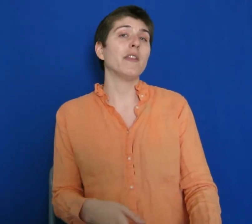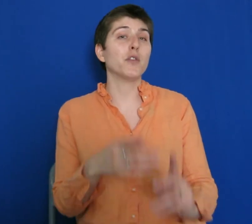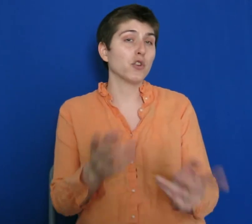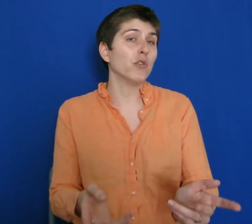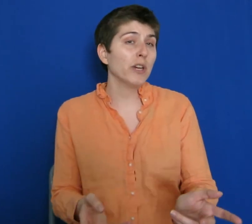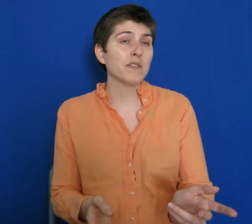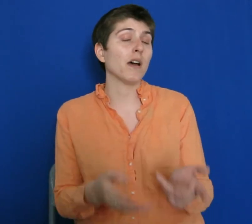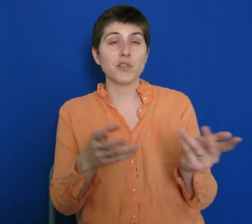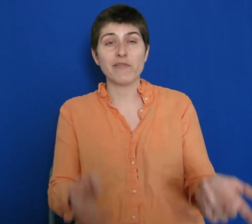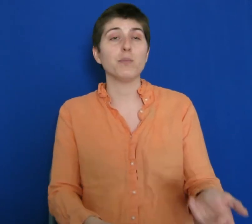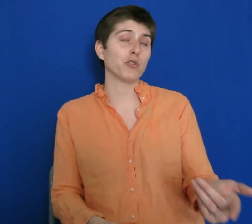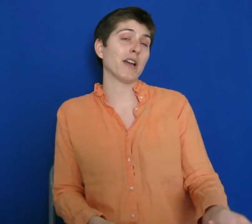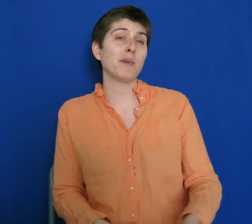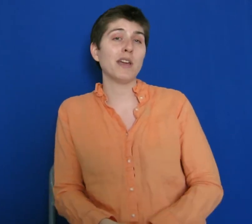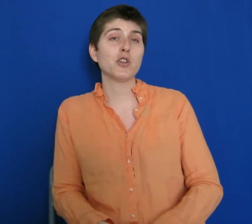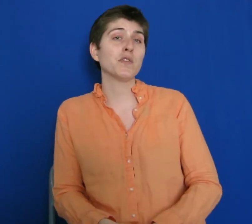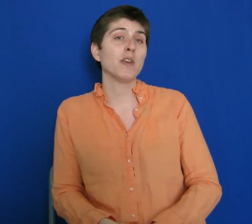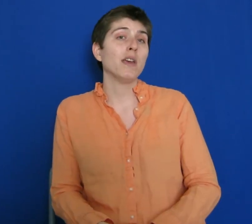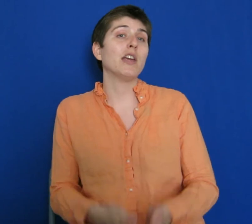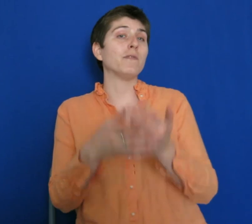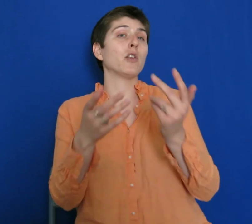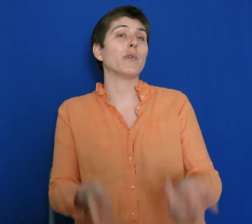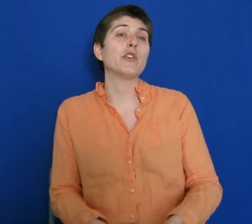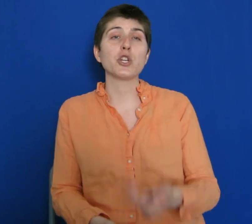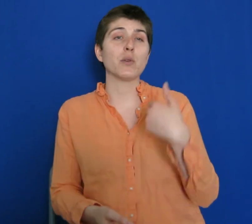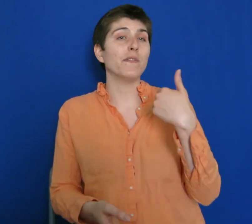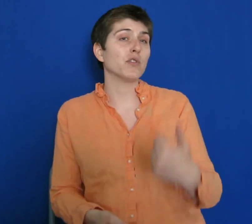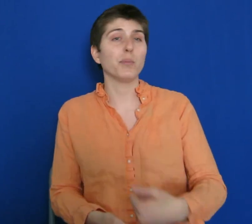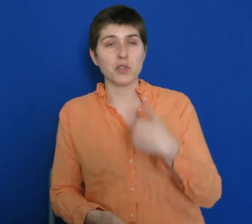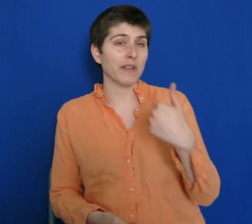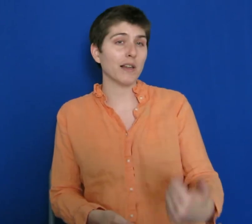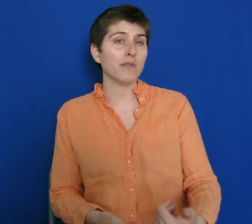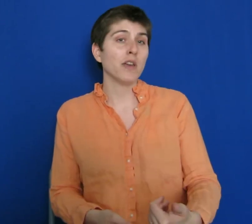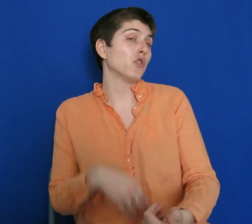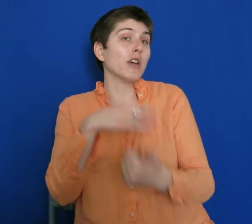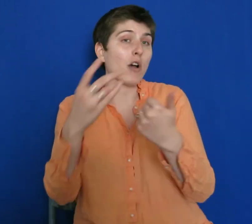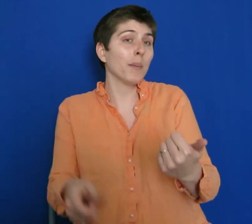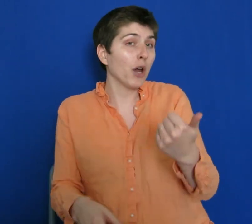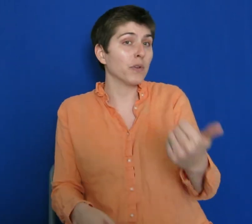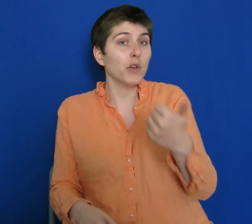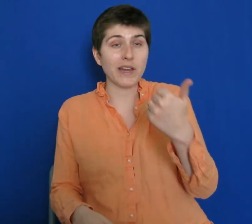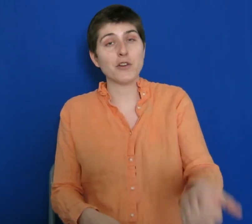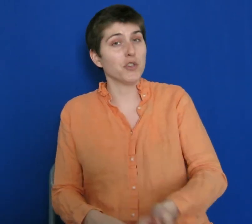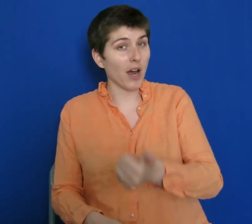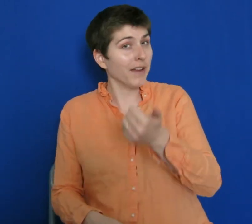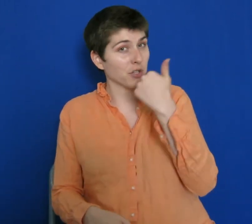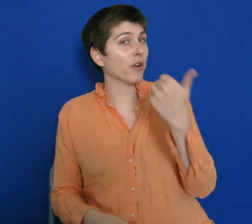Then there's Goodreads, a site for book recommendations. Here, fellow readers share reviews of books that they love. So you can comment on a review that catches your eye and start a